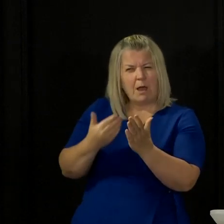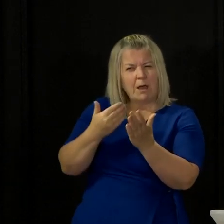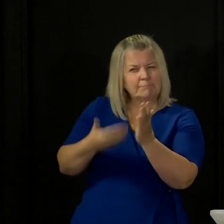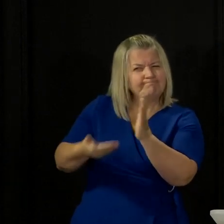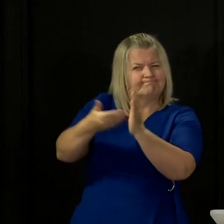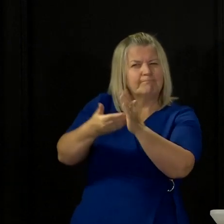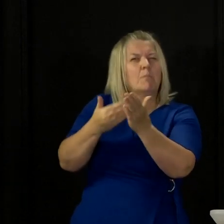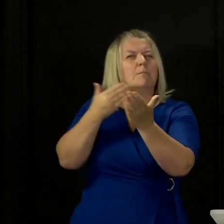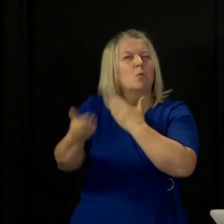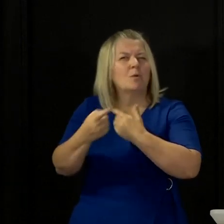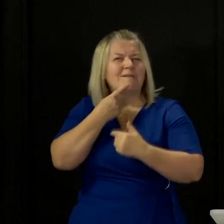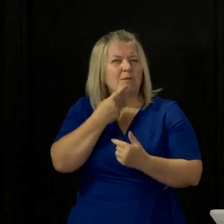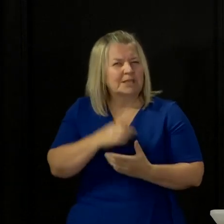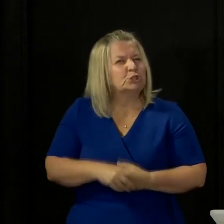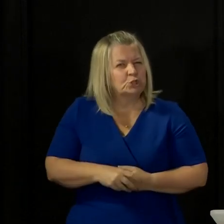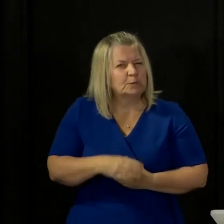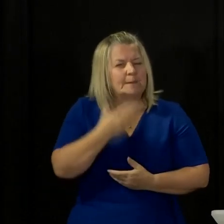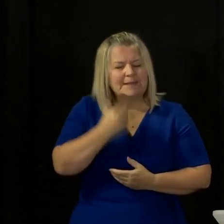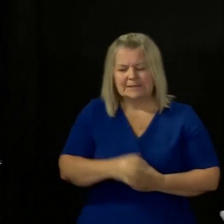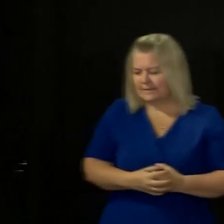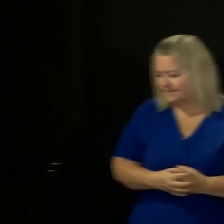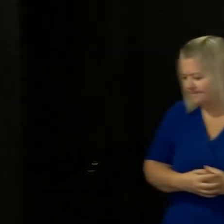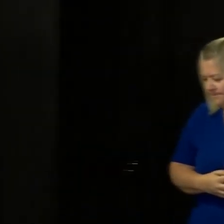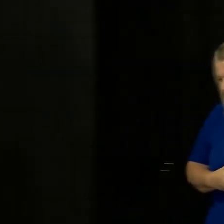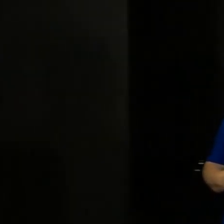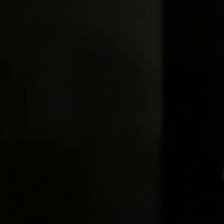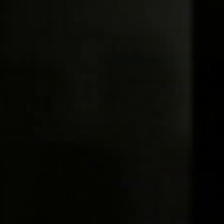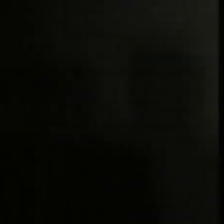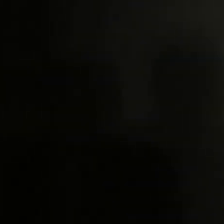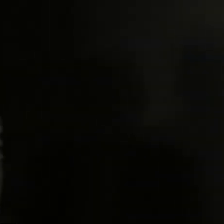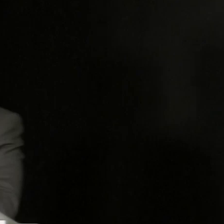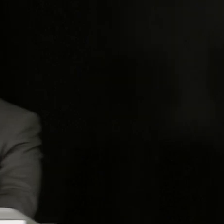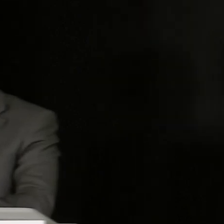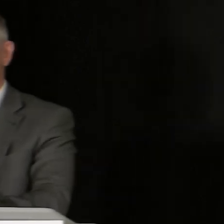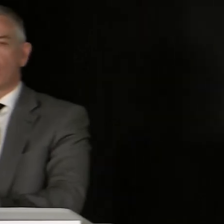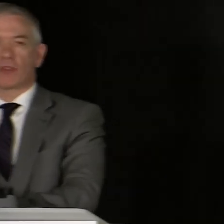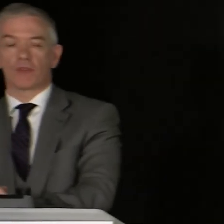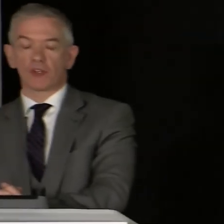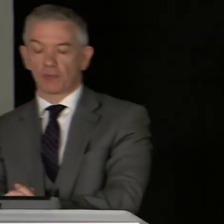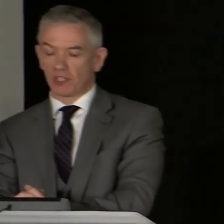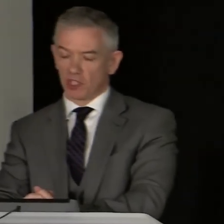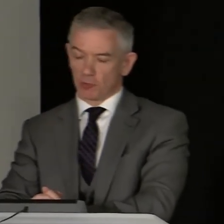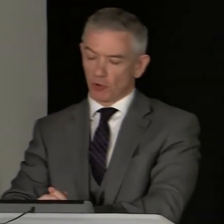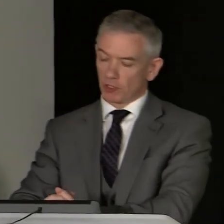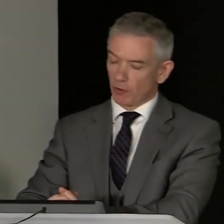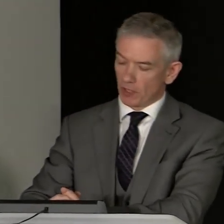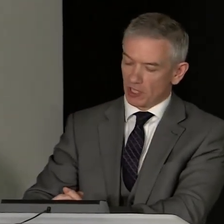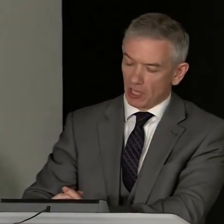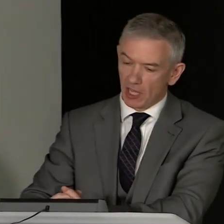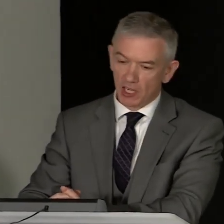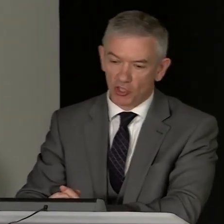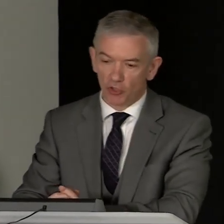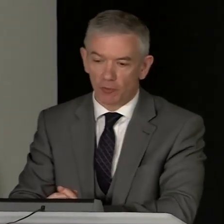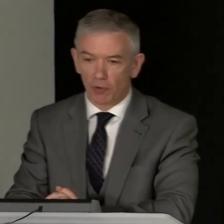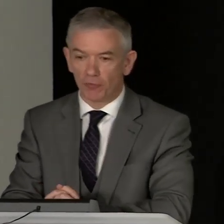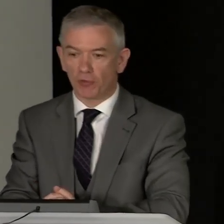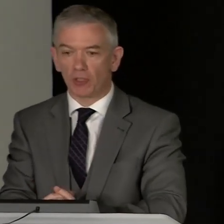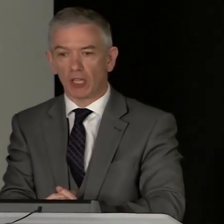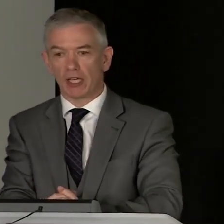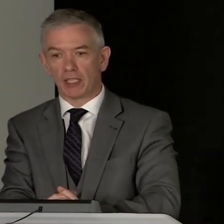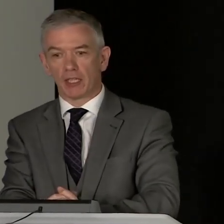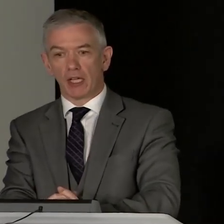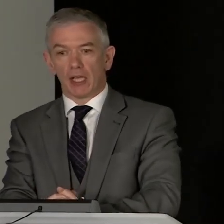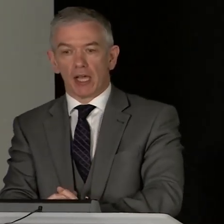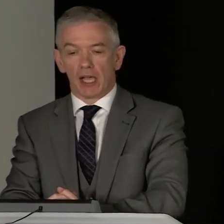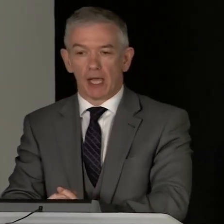has arrived at the conclusions that it has. Thanks, First Minister. So the clinical cell that the First Minister spoken about, there is a large group of